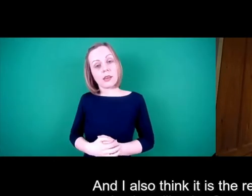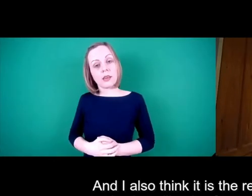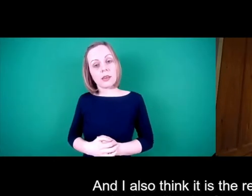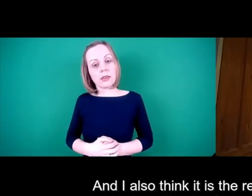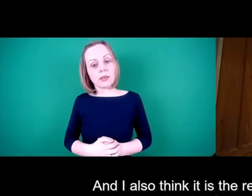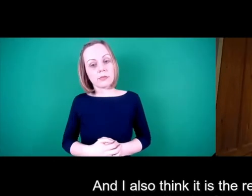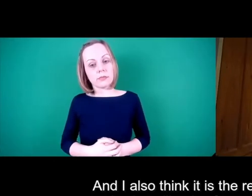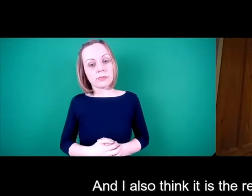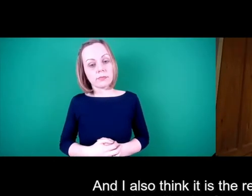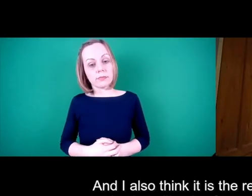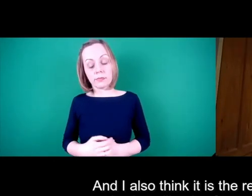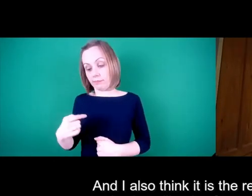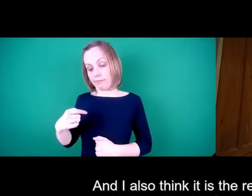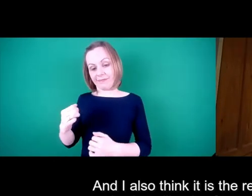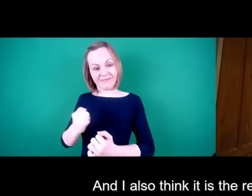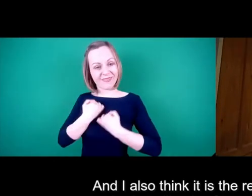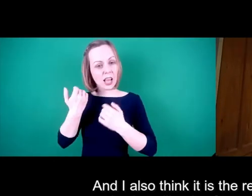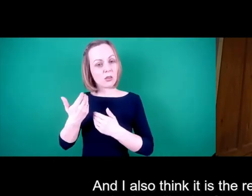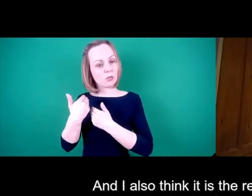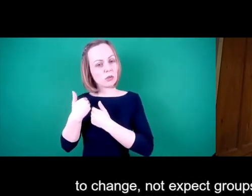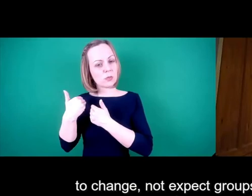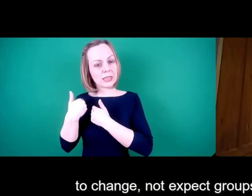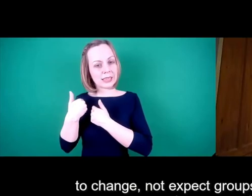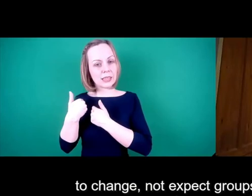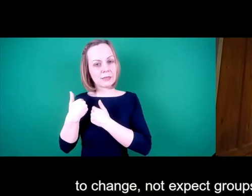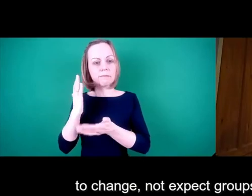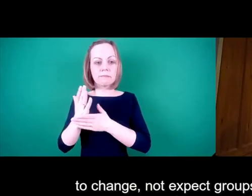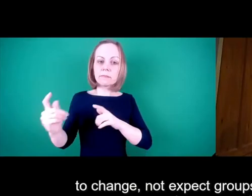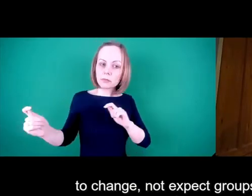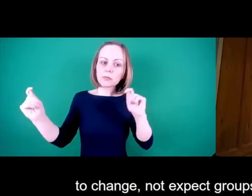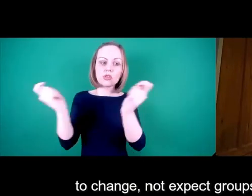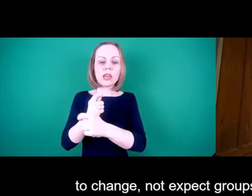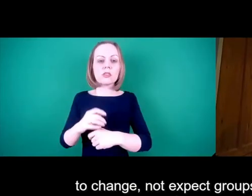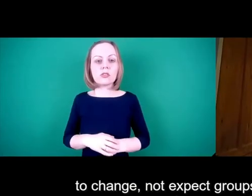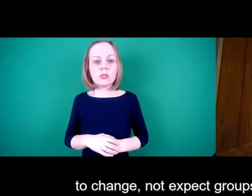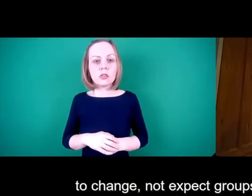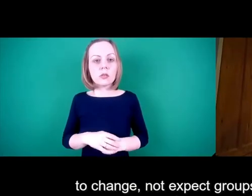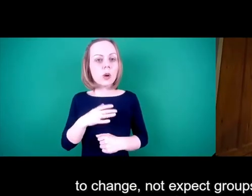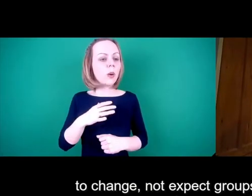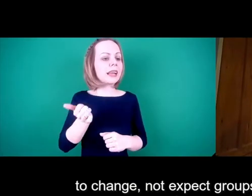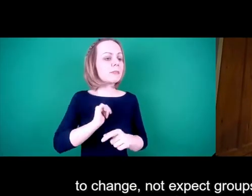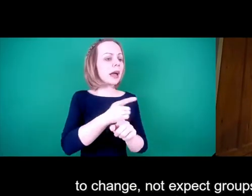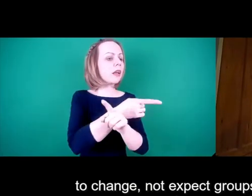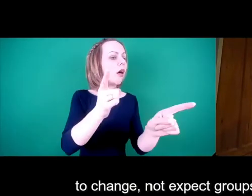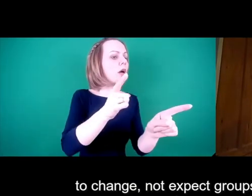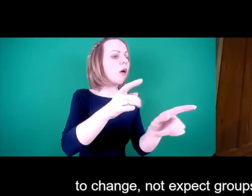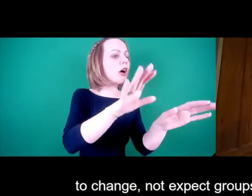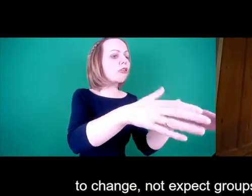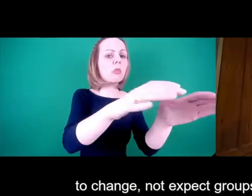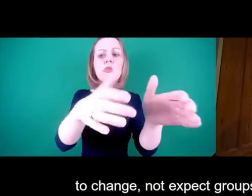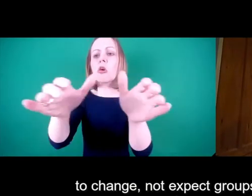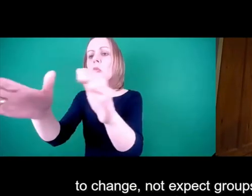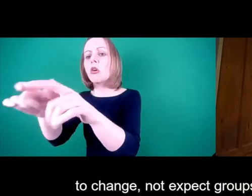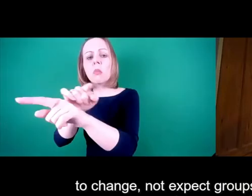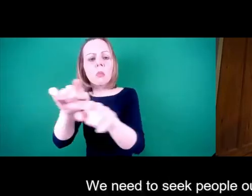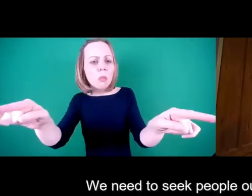organisations like the Community Foundation to change, not expect groups and beneficiary groups to change